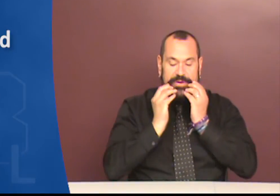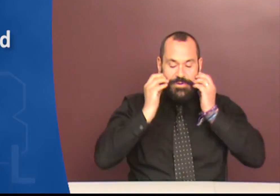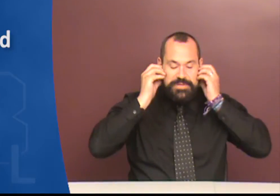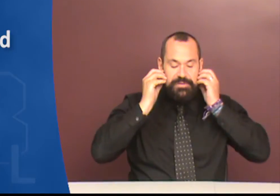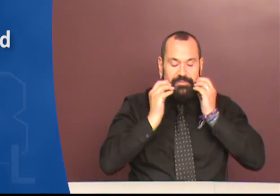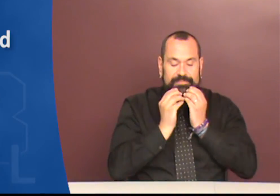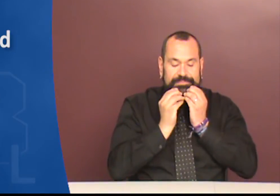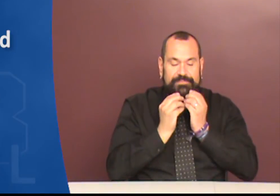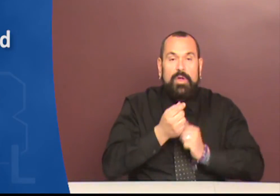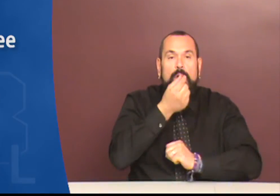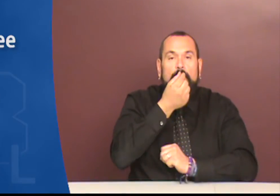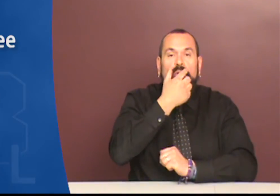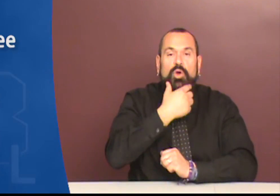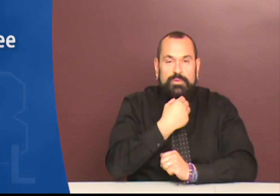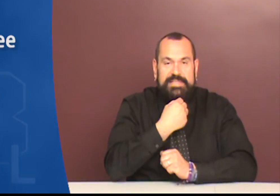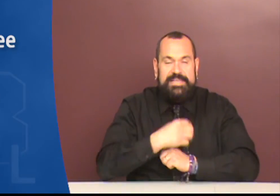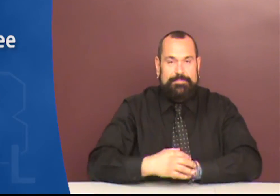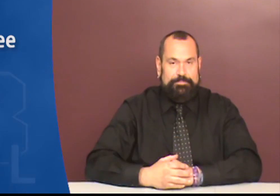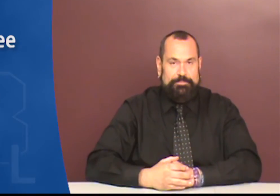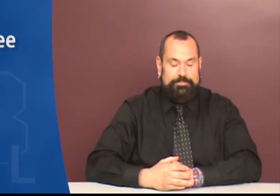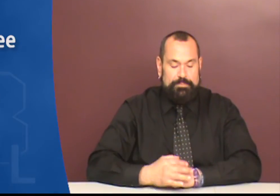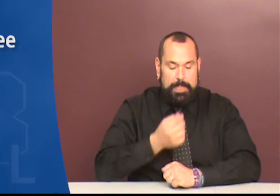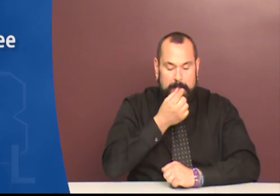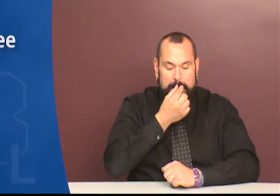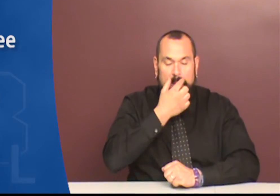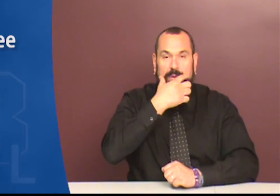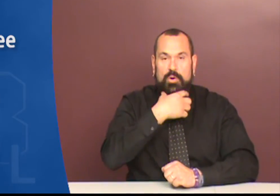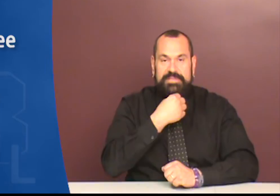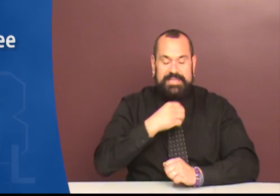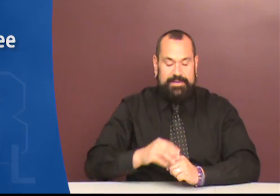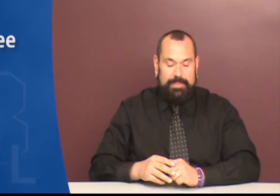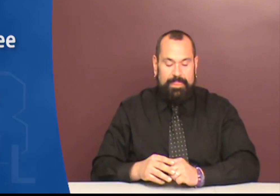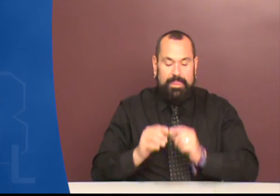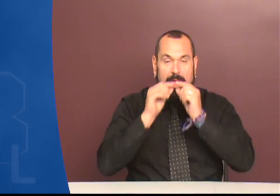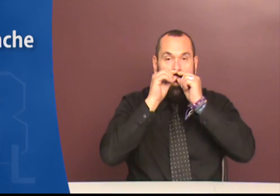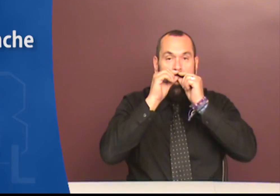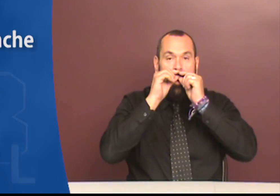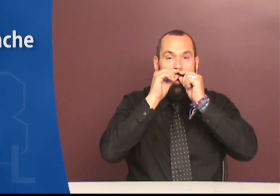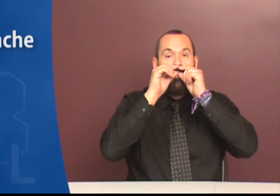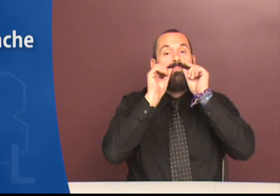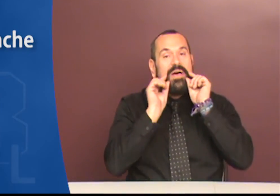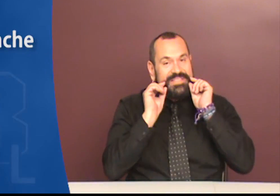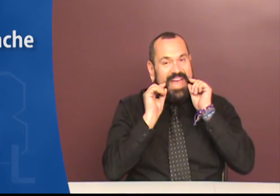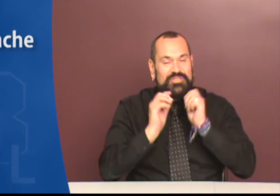goatee goatee mustache